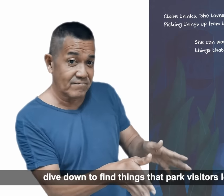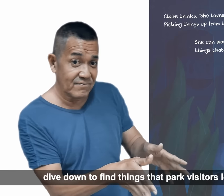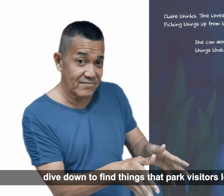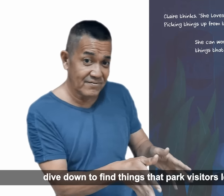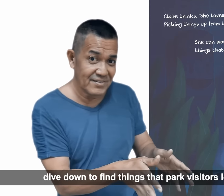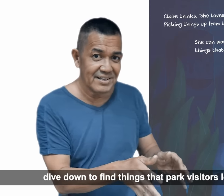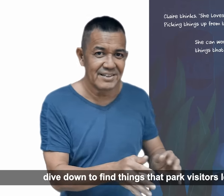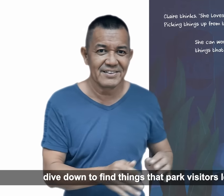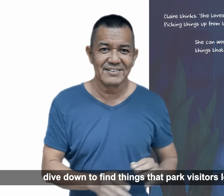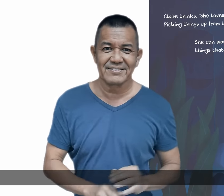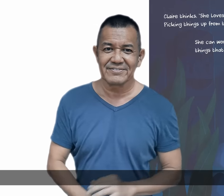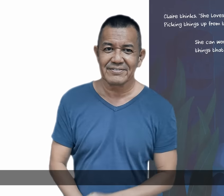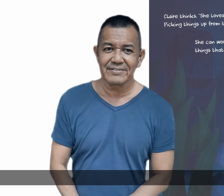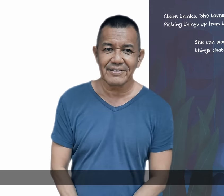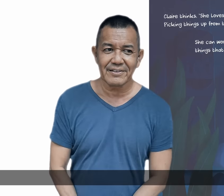behind.